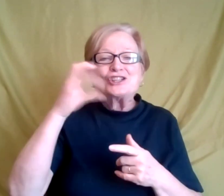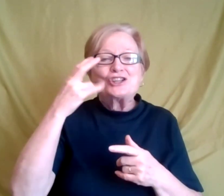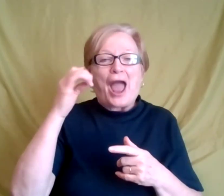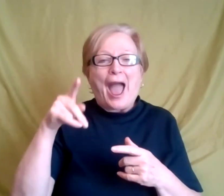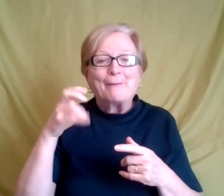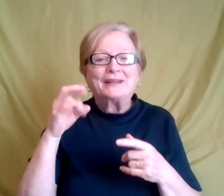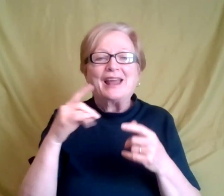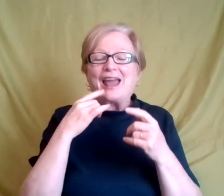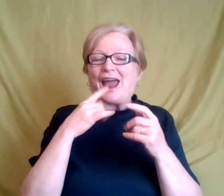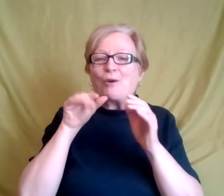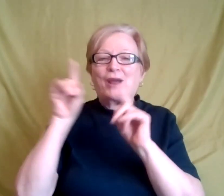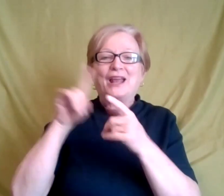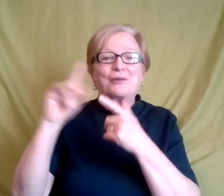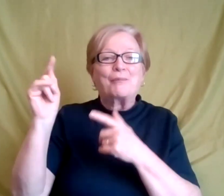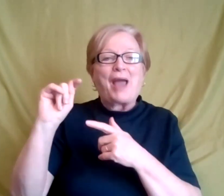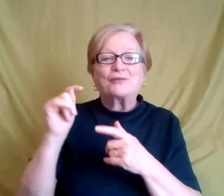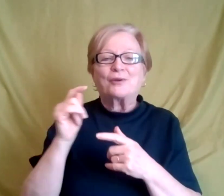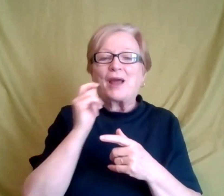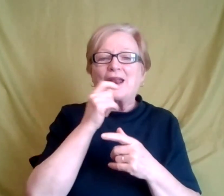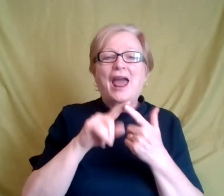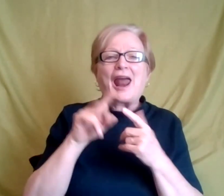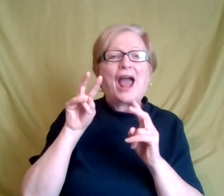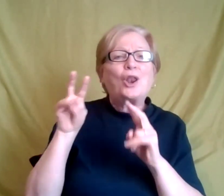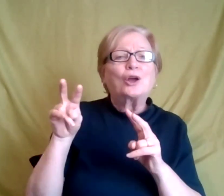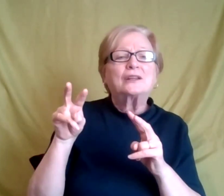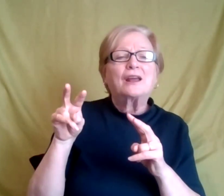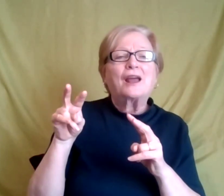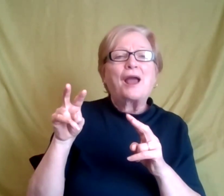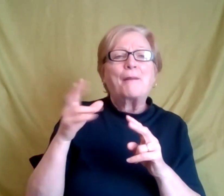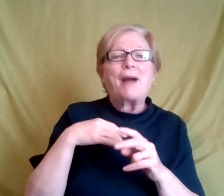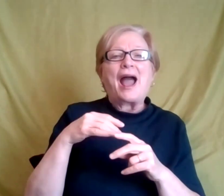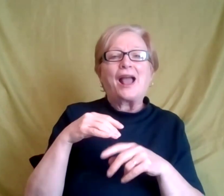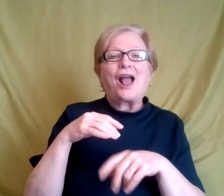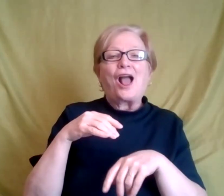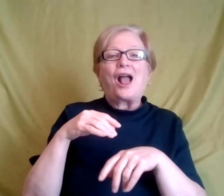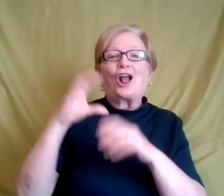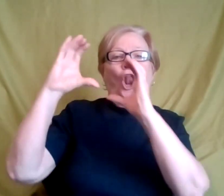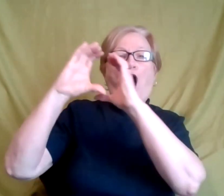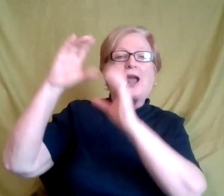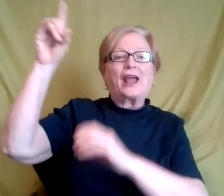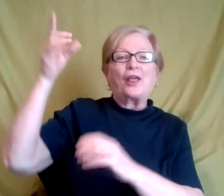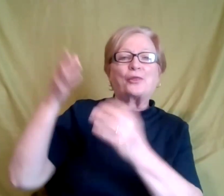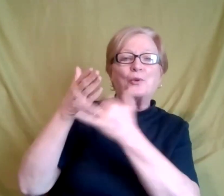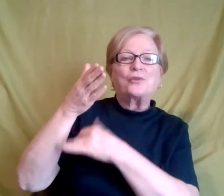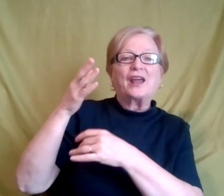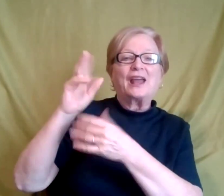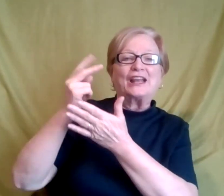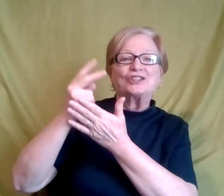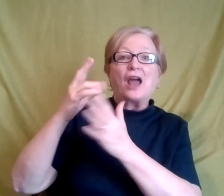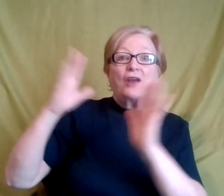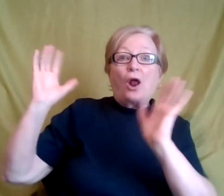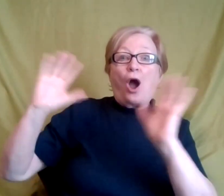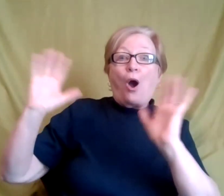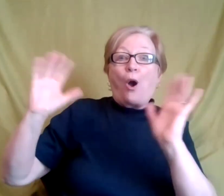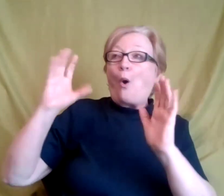bathroom to put my lipstick on, I glanced at my clock in the kitchen. I was like, oh my gosh, this is